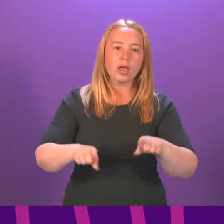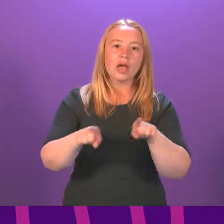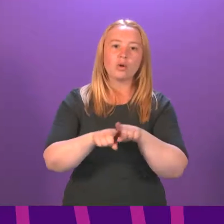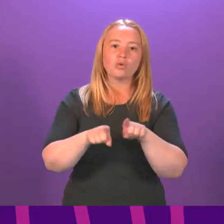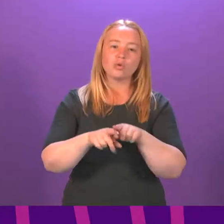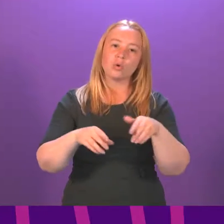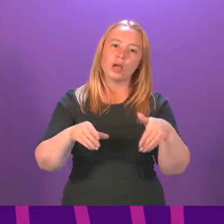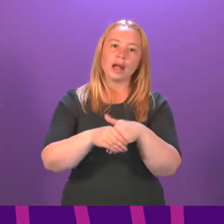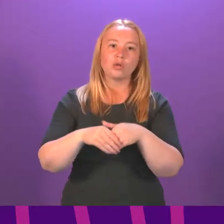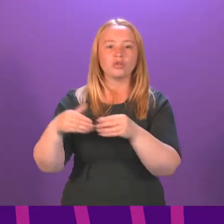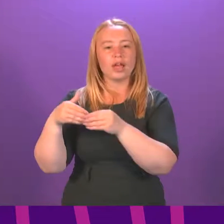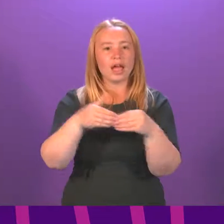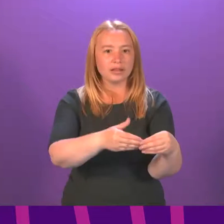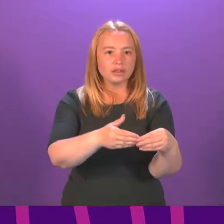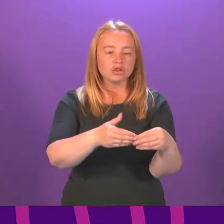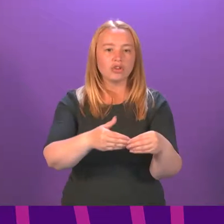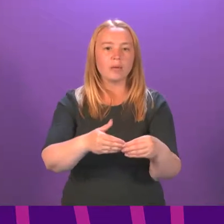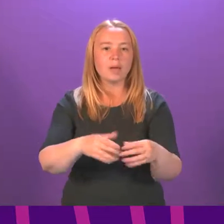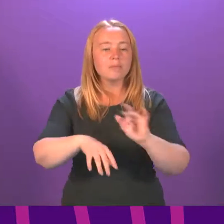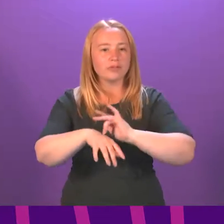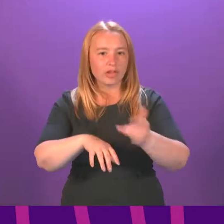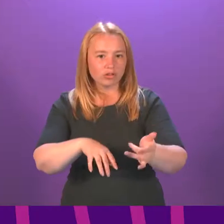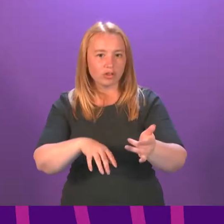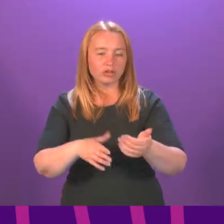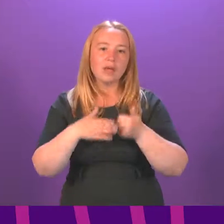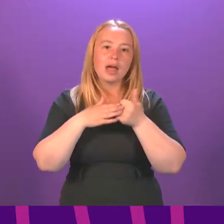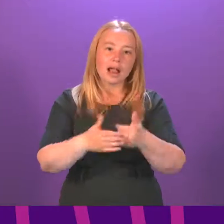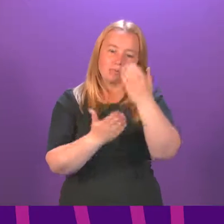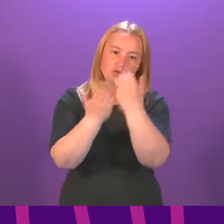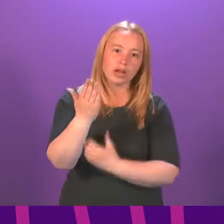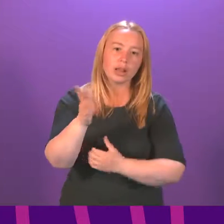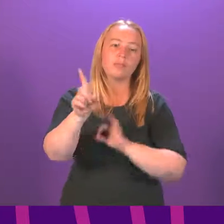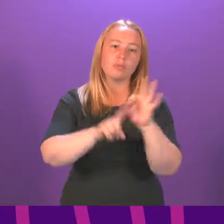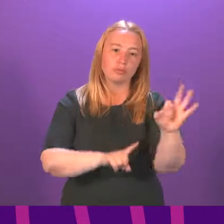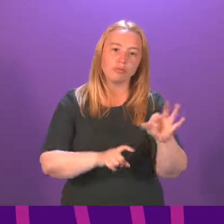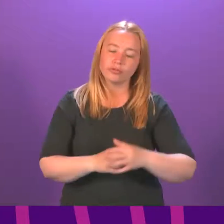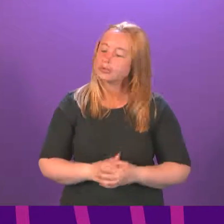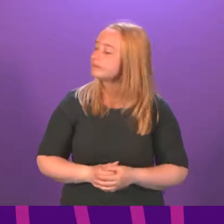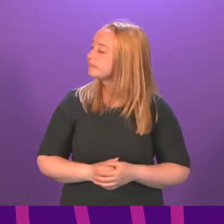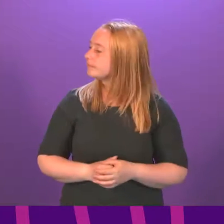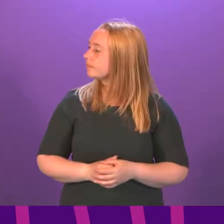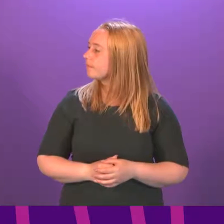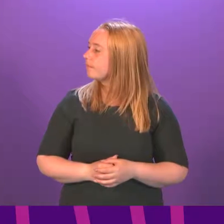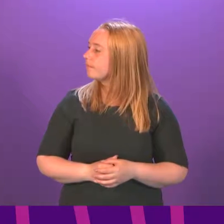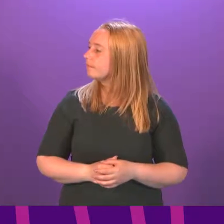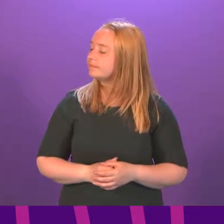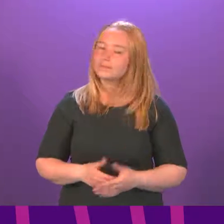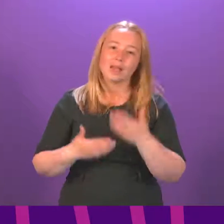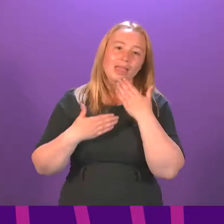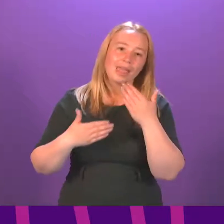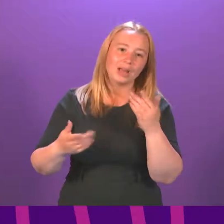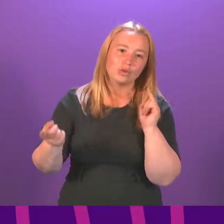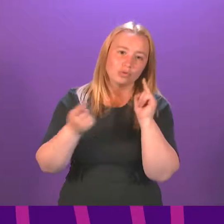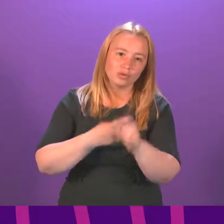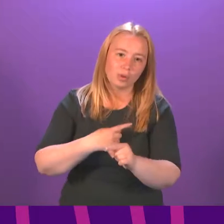leadership, diversifying the education workforce and reforming the curriculum. Alexander Stewart. I thank the Cabinet Secretary for that